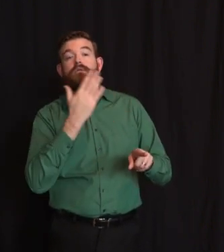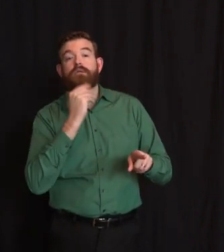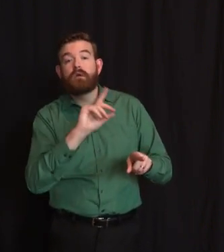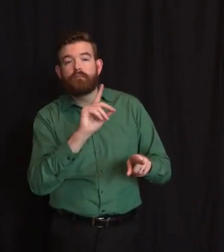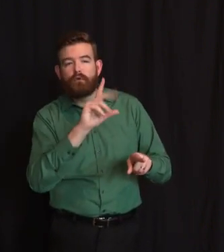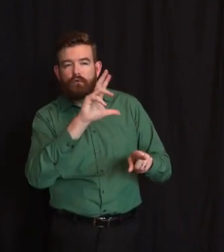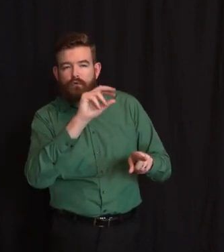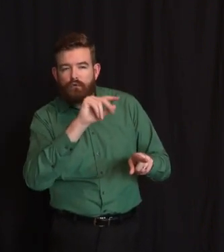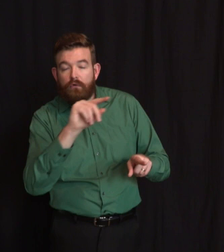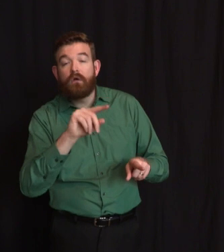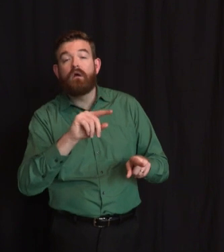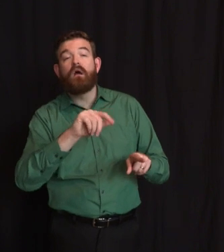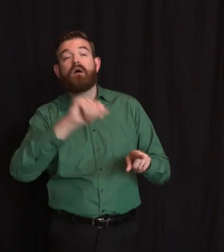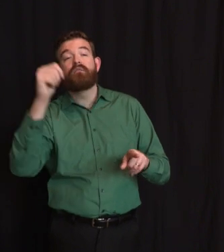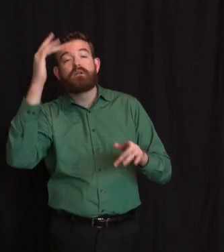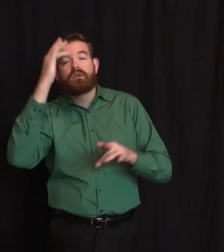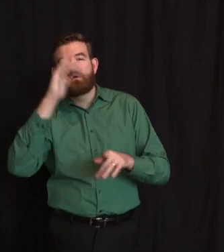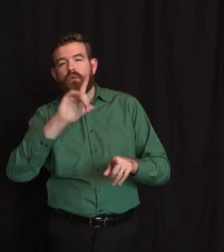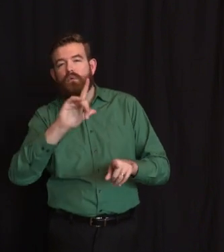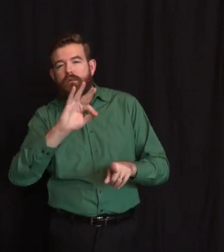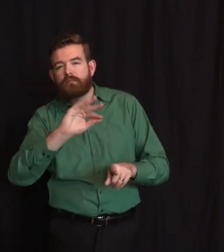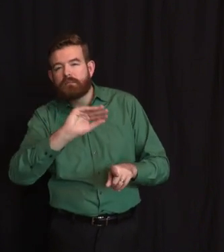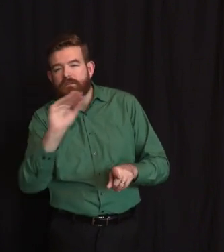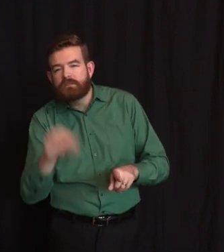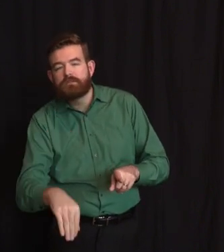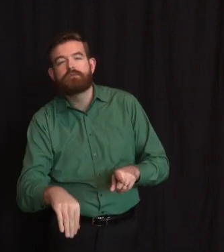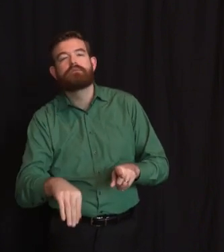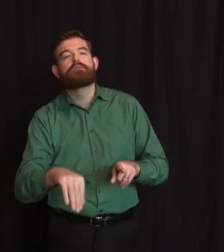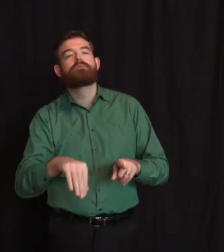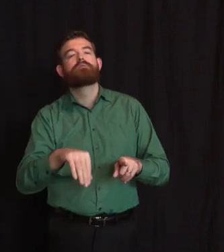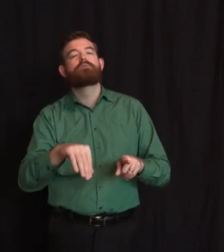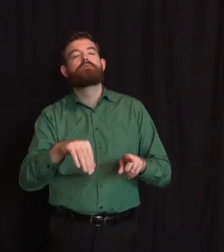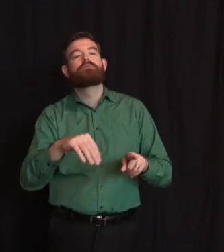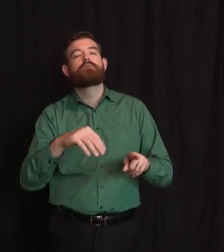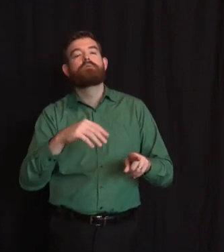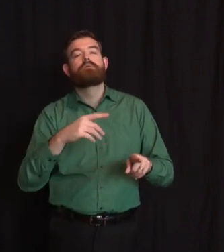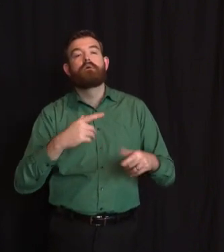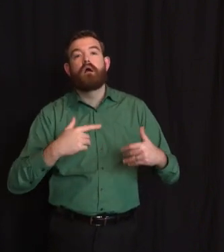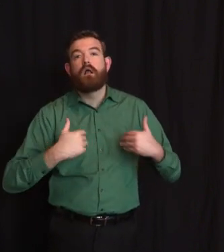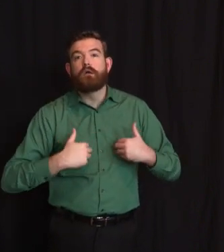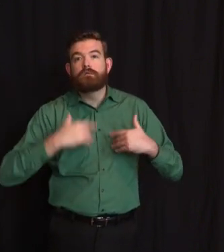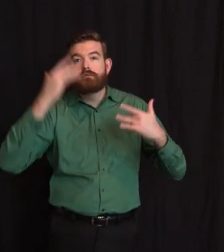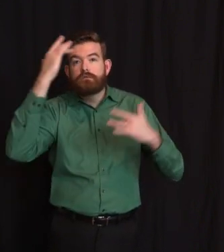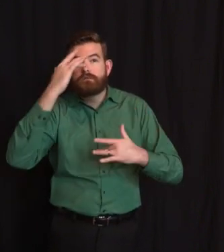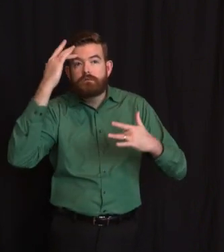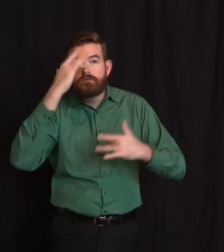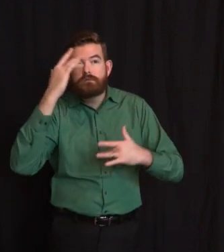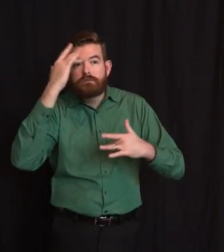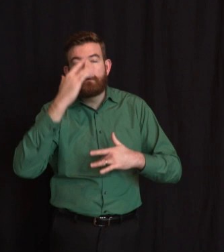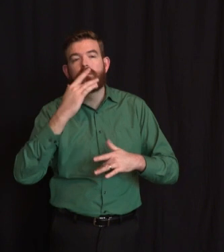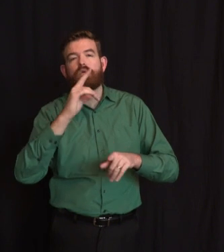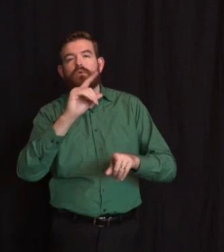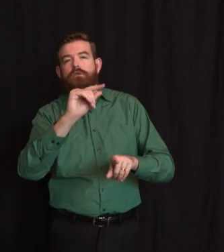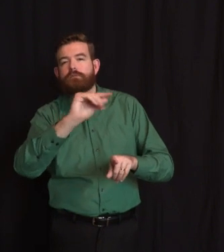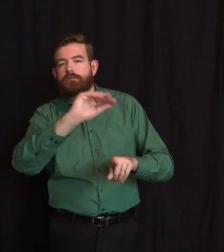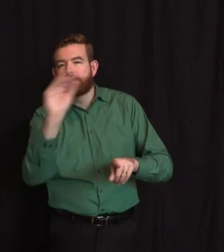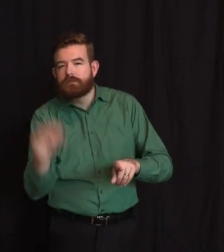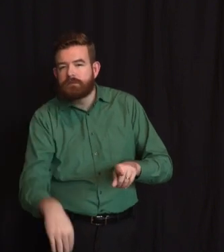.5% chronic lung disease, that's like asthma, emphysema, COPD, 15.8% chronic renal